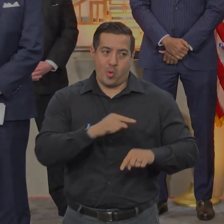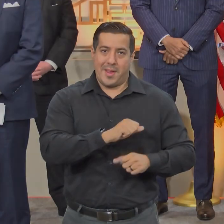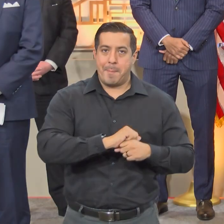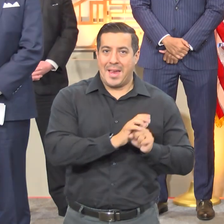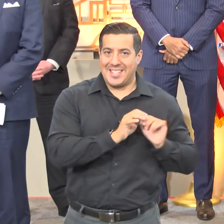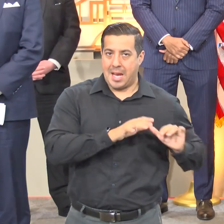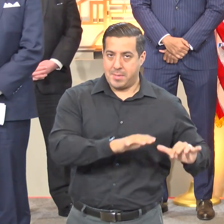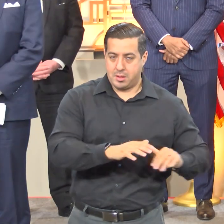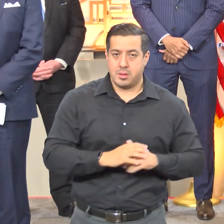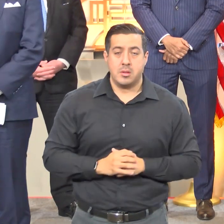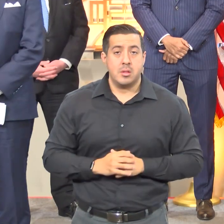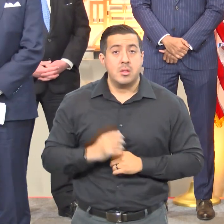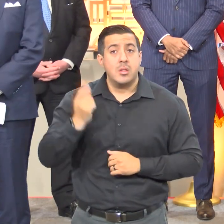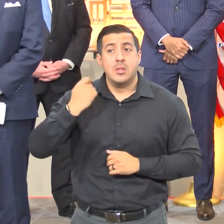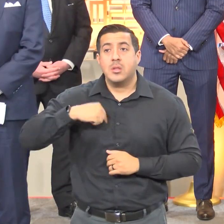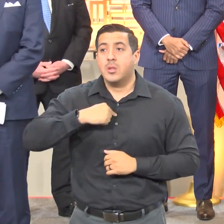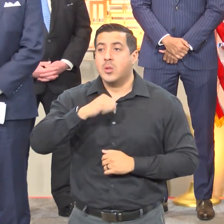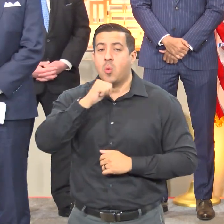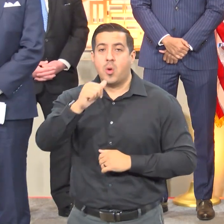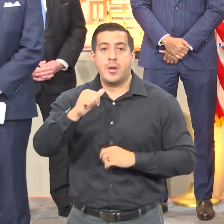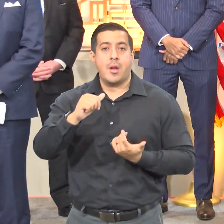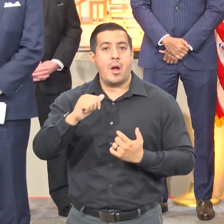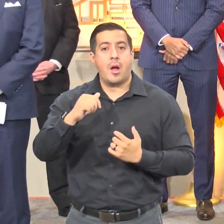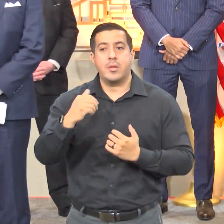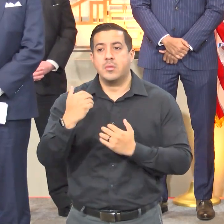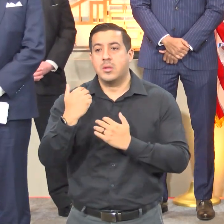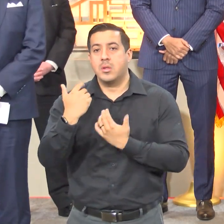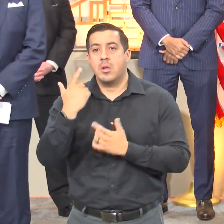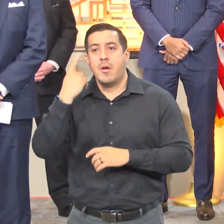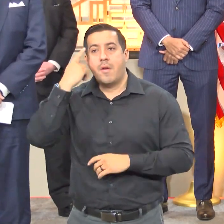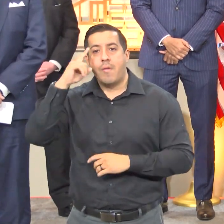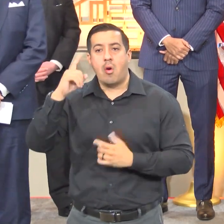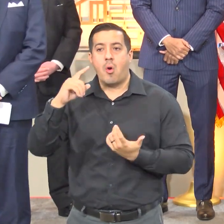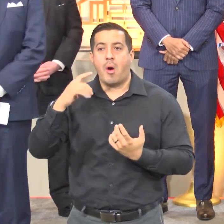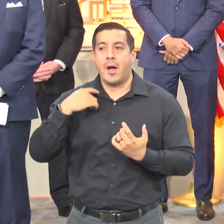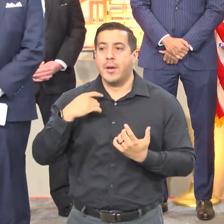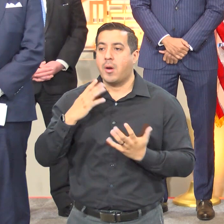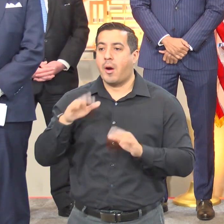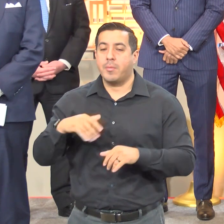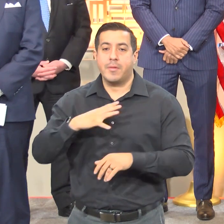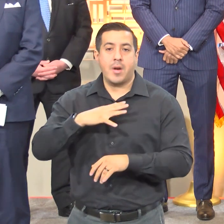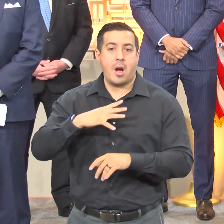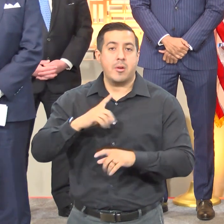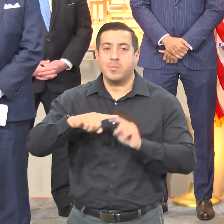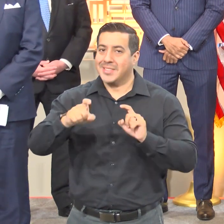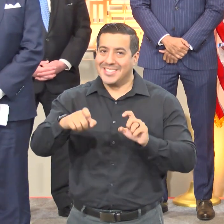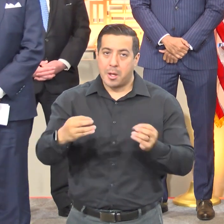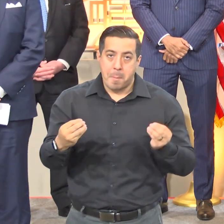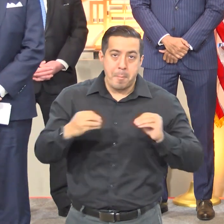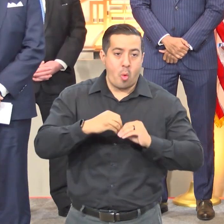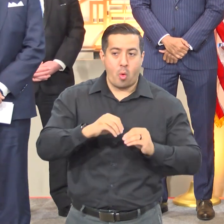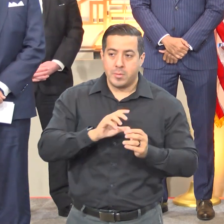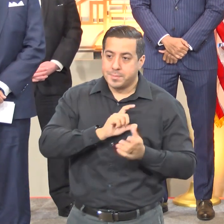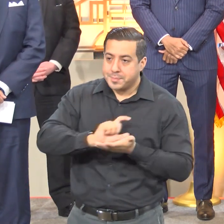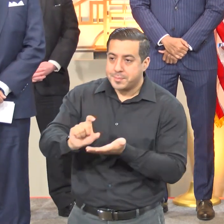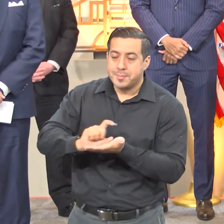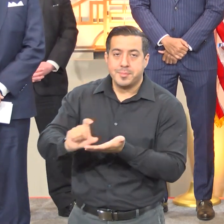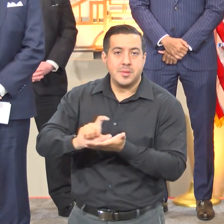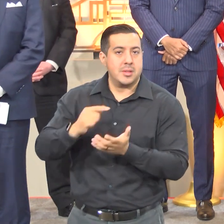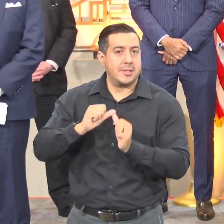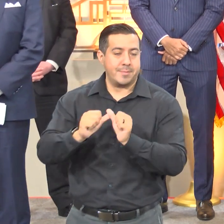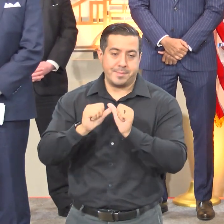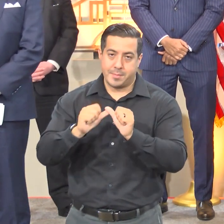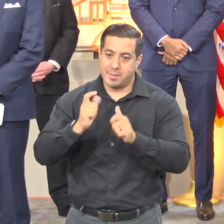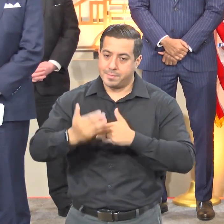We are not resting on our laurels, for more must be done, and we must keep the momentum going.